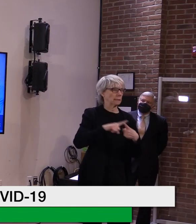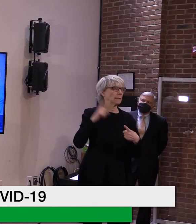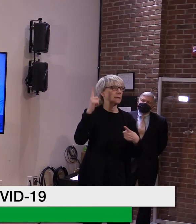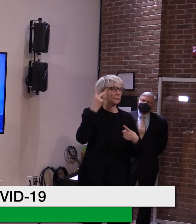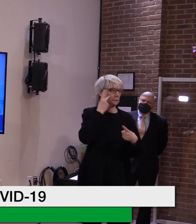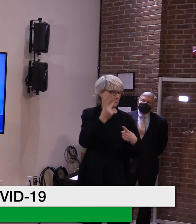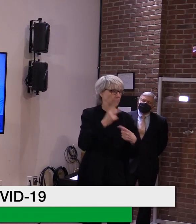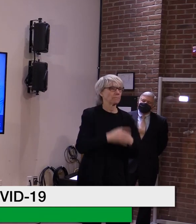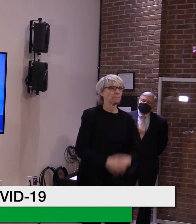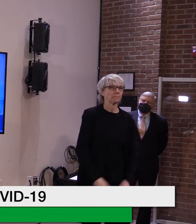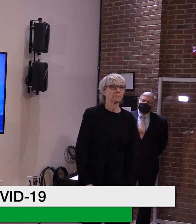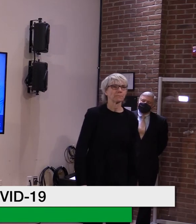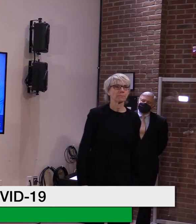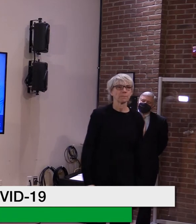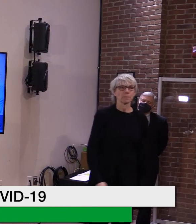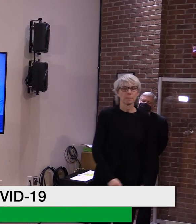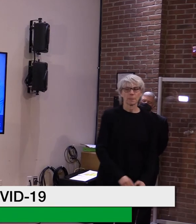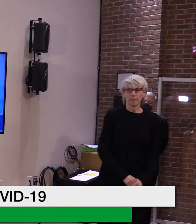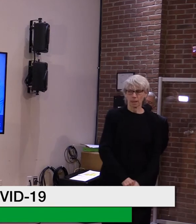for now.